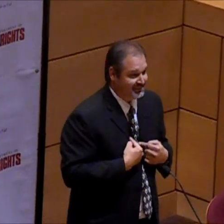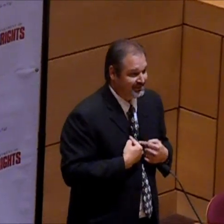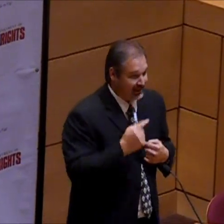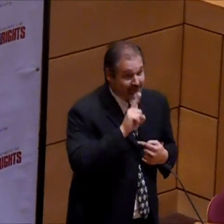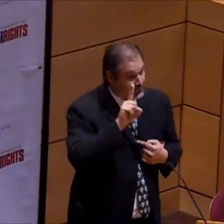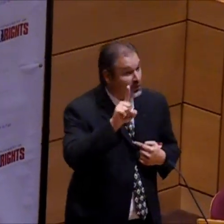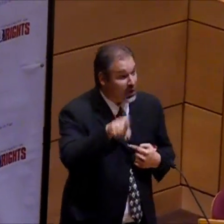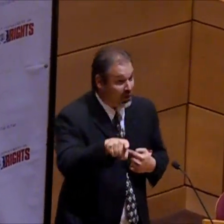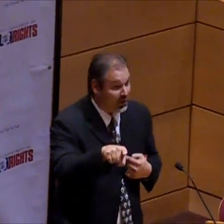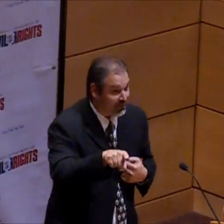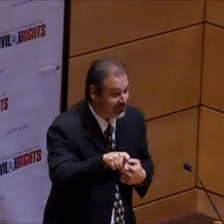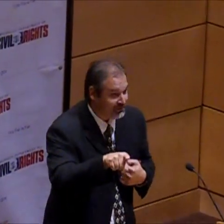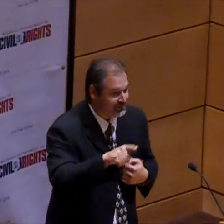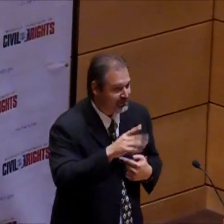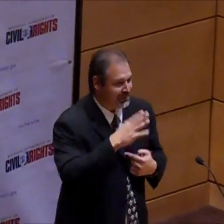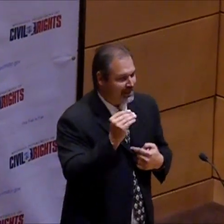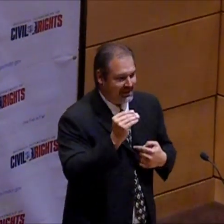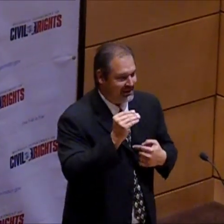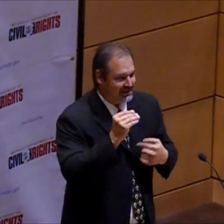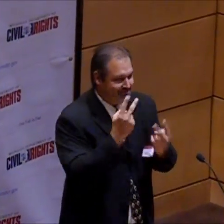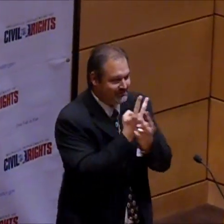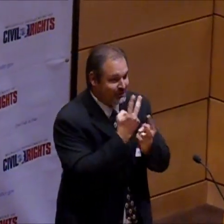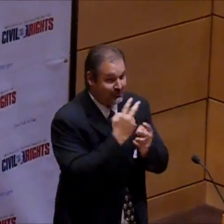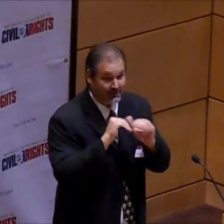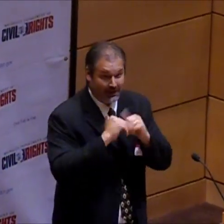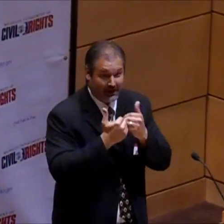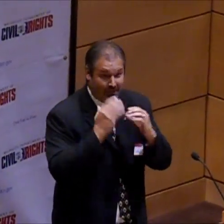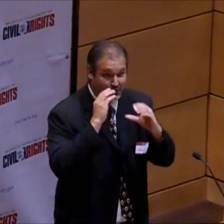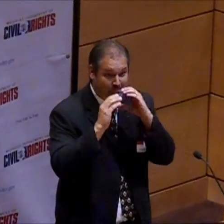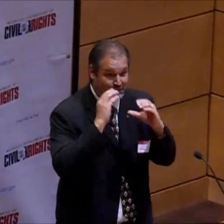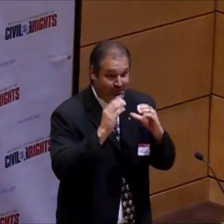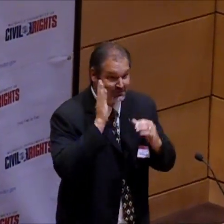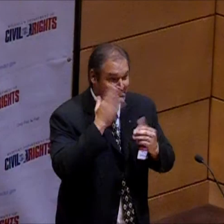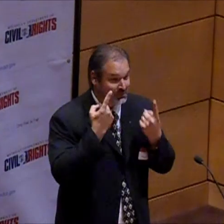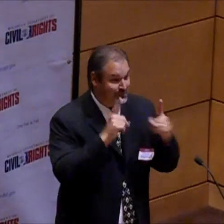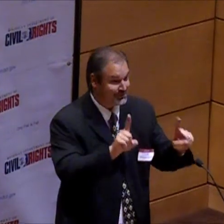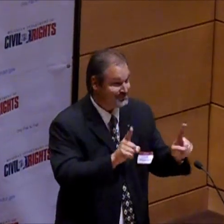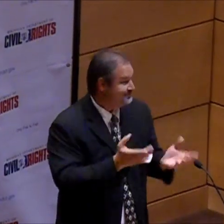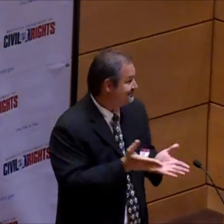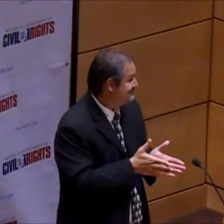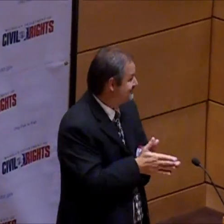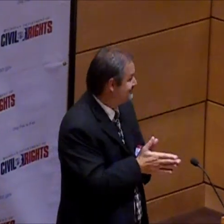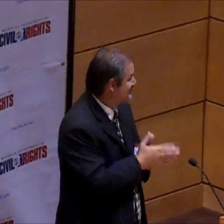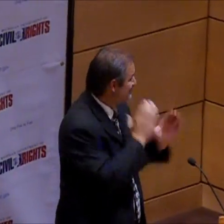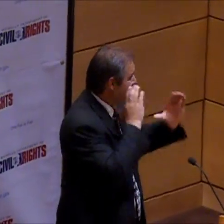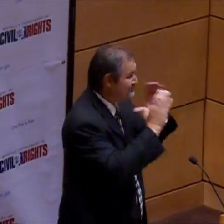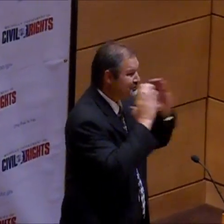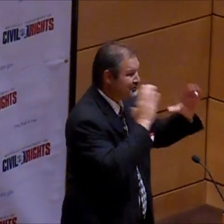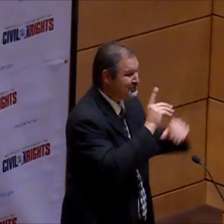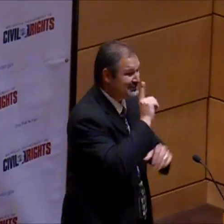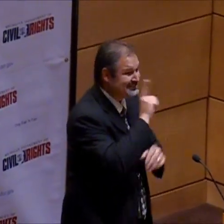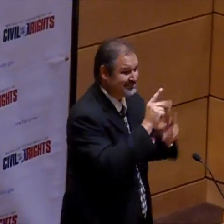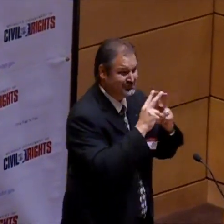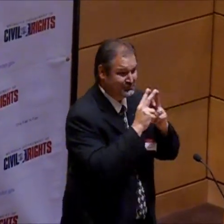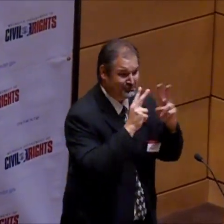can't. If I go somewhere, I have to figure out how to make communication